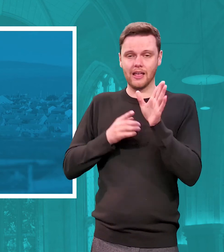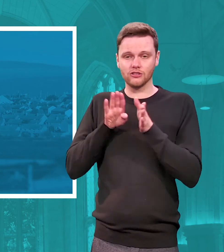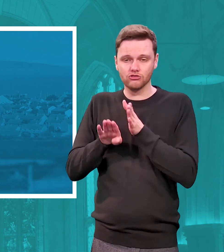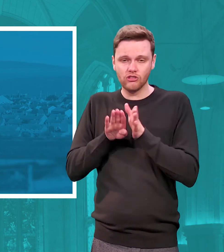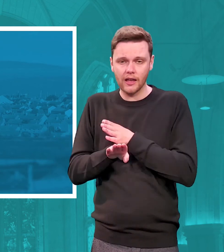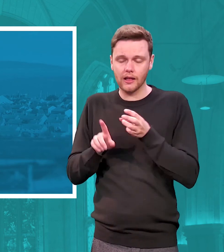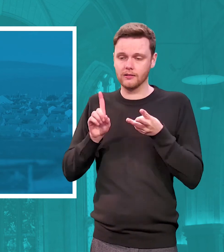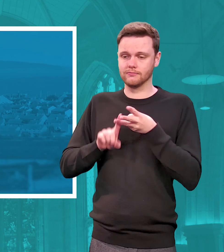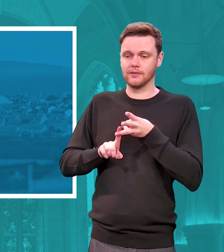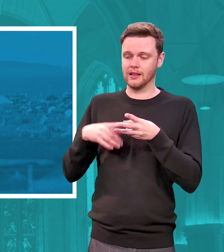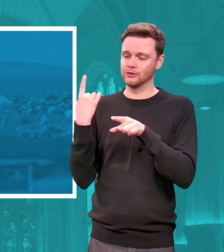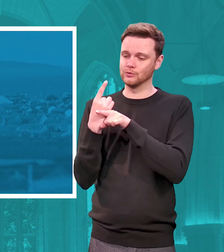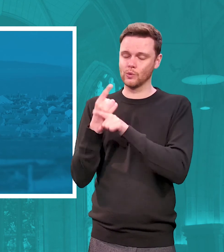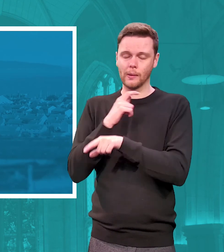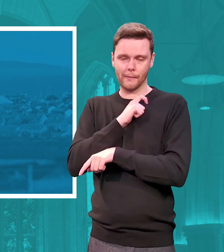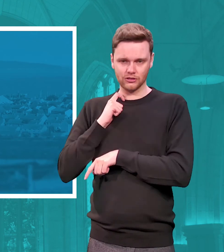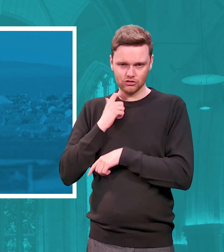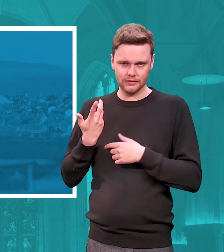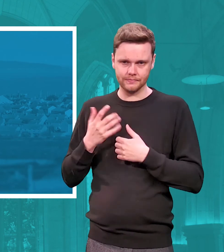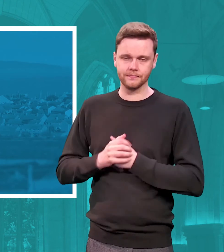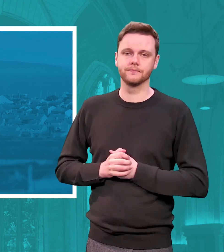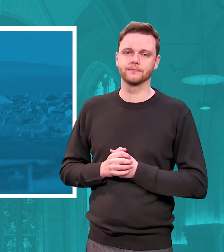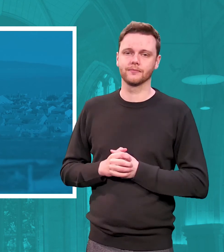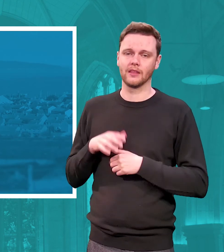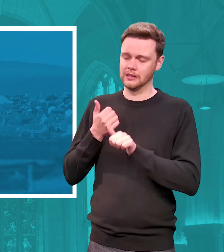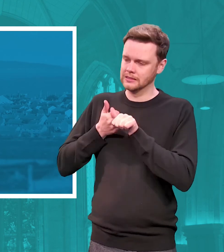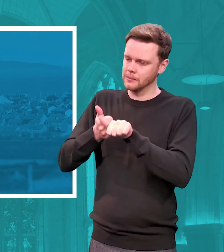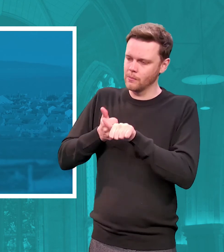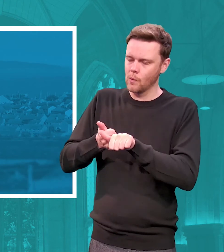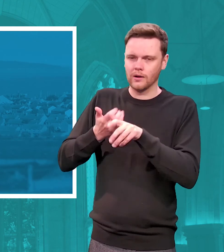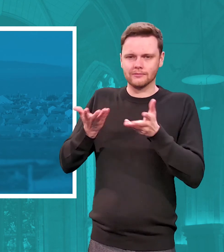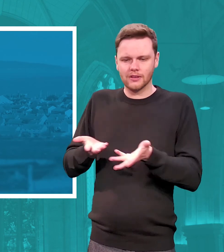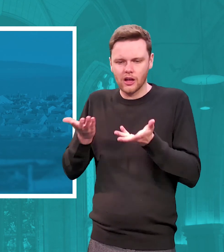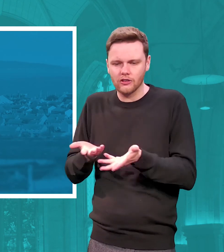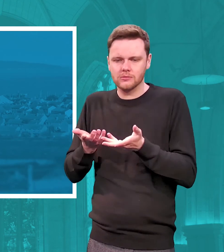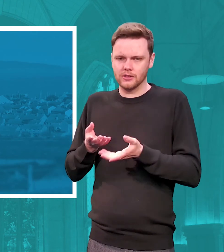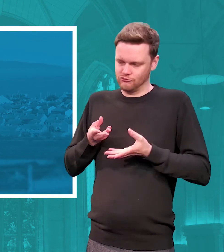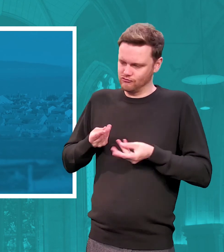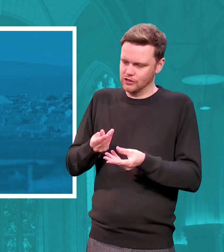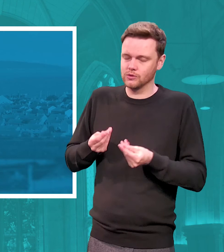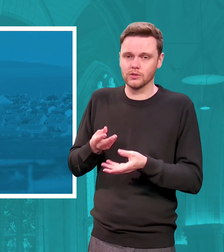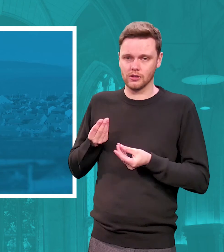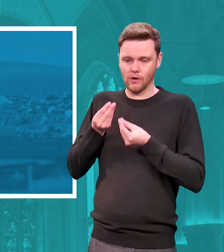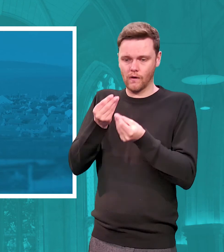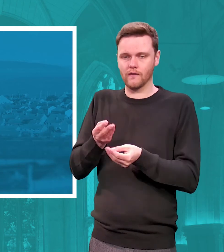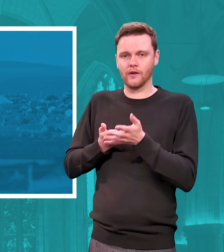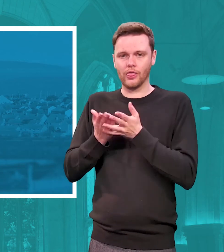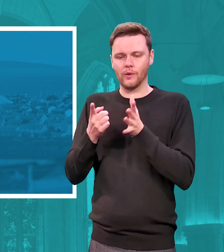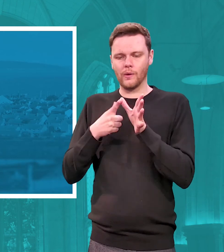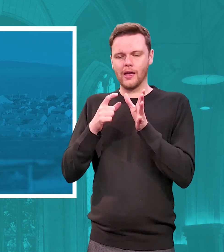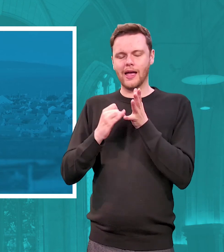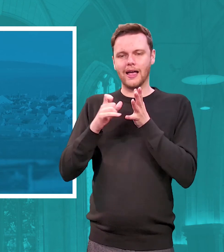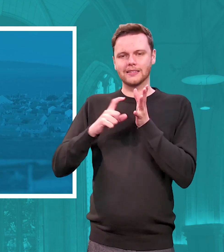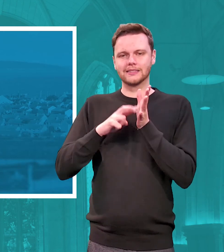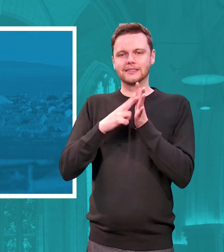ministry the support and encouragement and resources offered by ascend by those